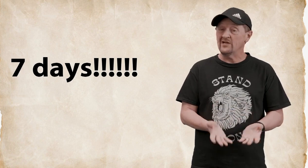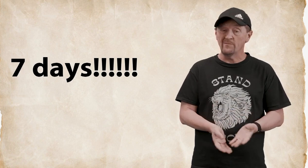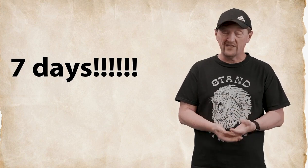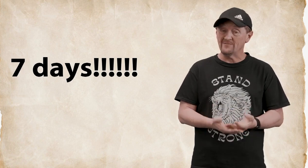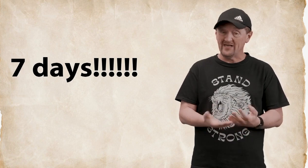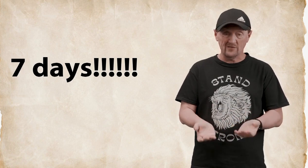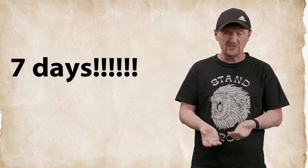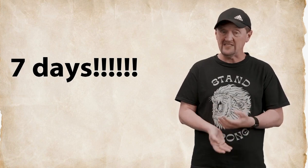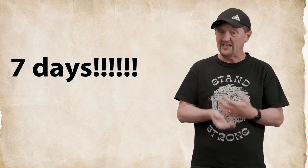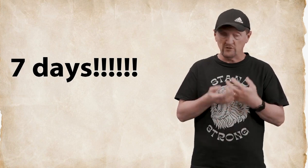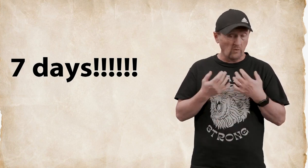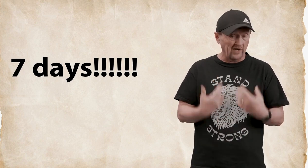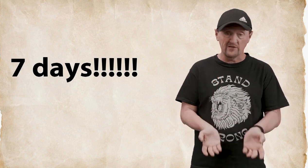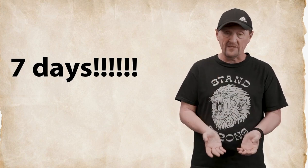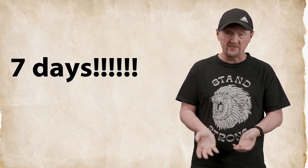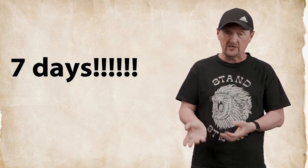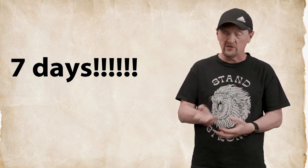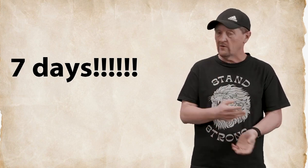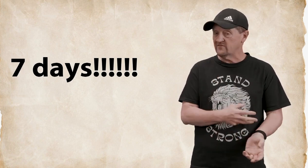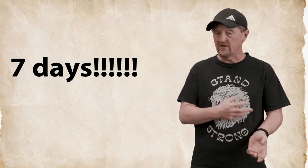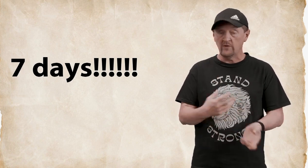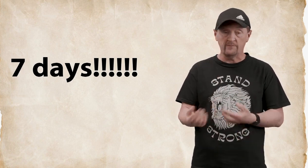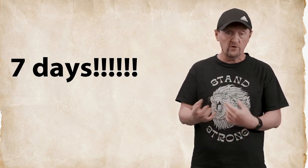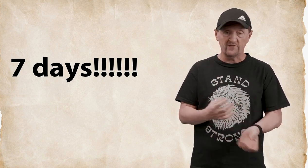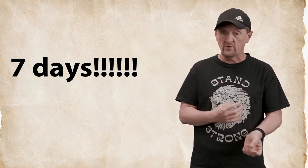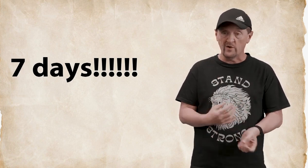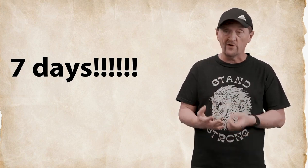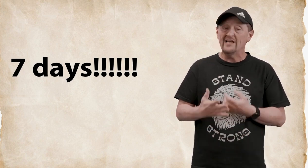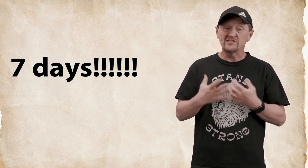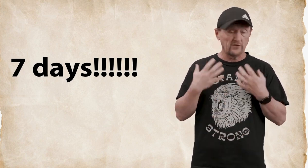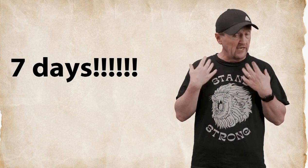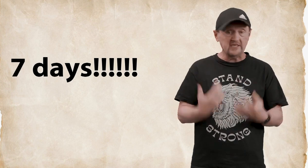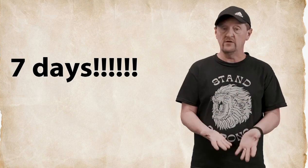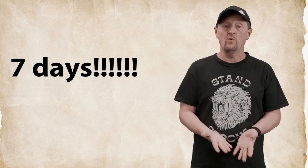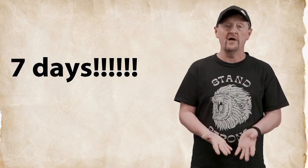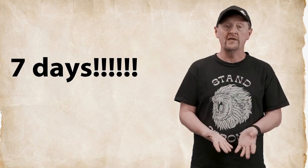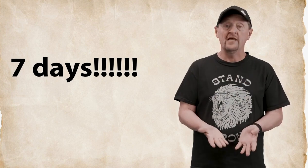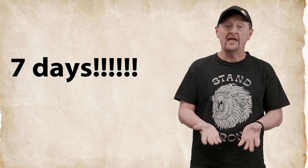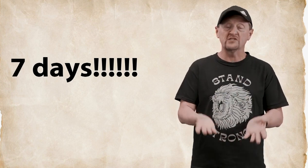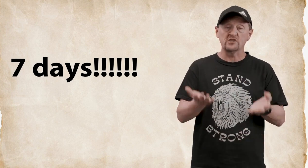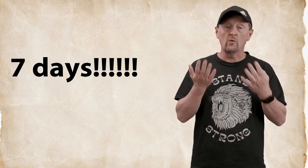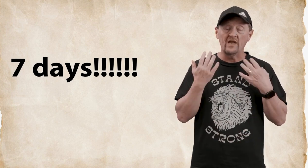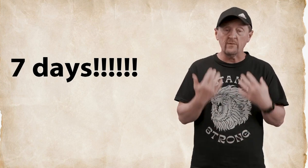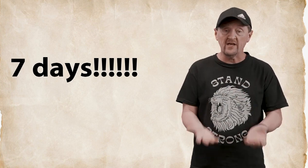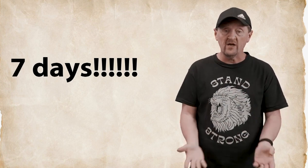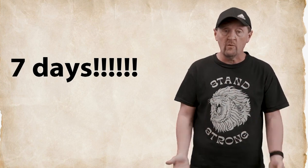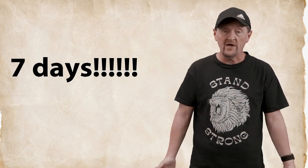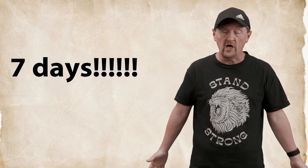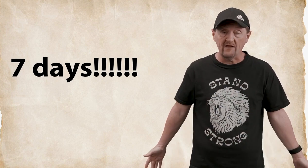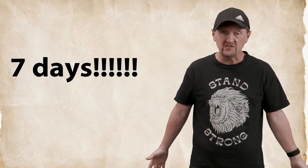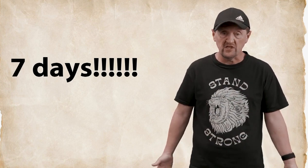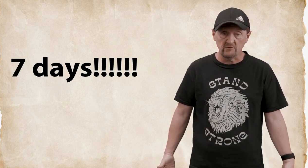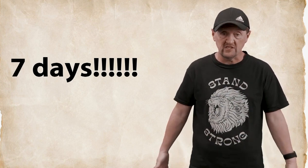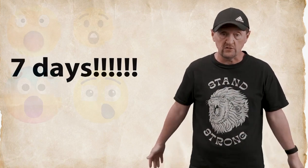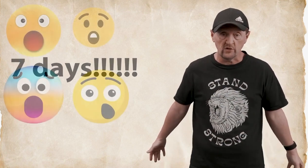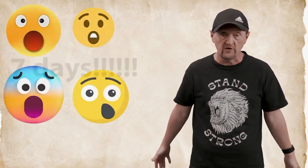because back in those days they drink wine all the time because they couldn't always find a way to purify their water so they needed wine and so when they ran out of wine all of a sudden there was this look of